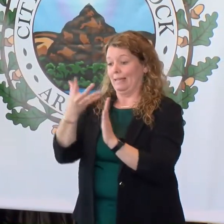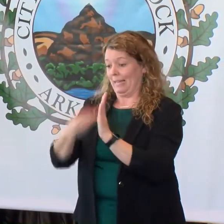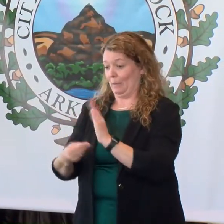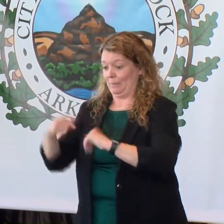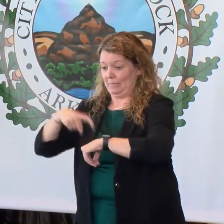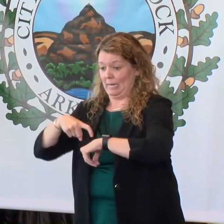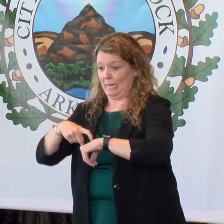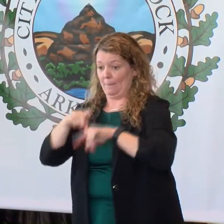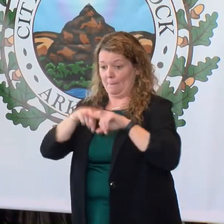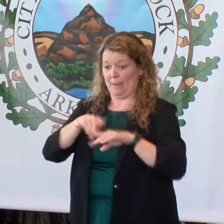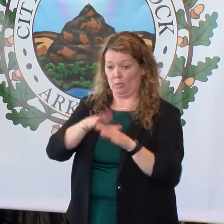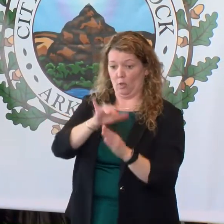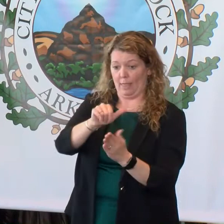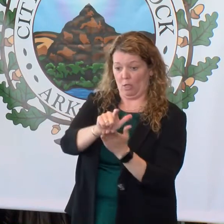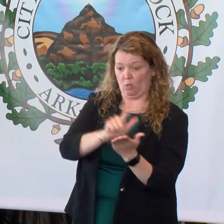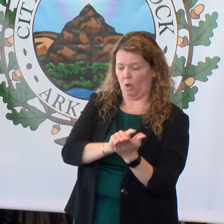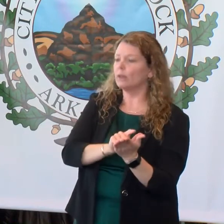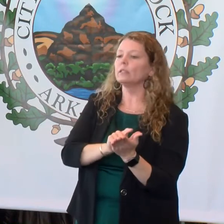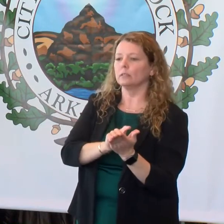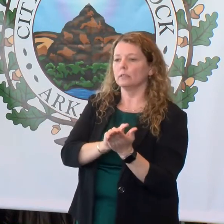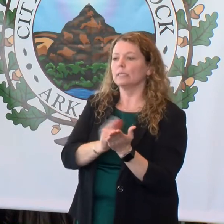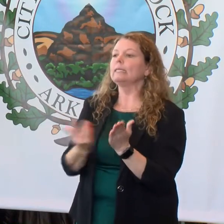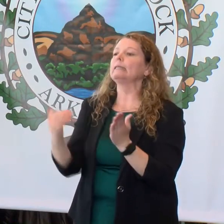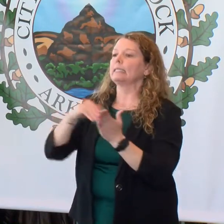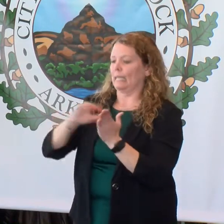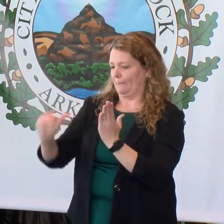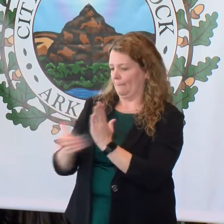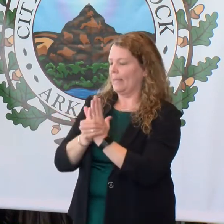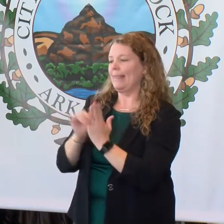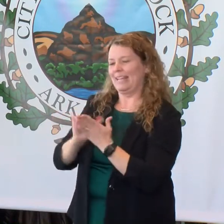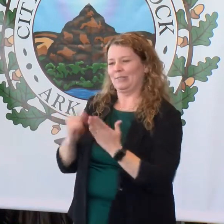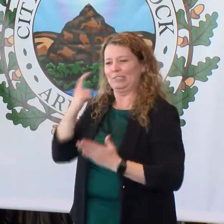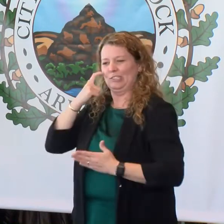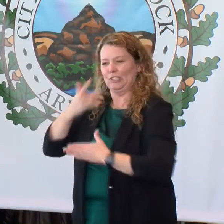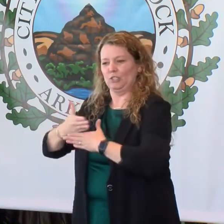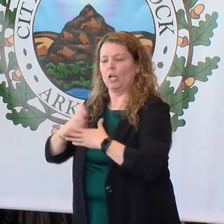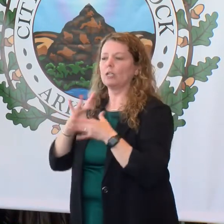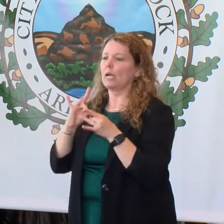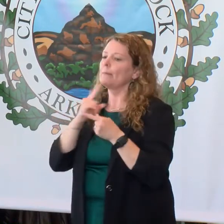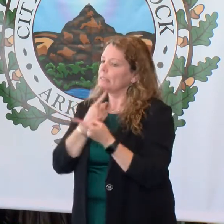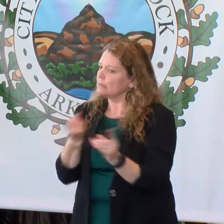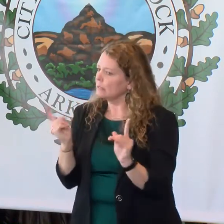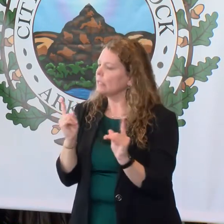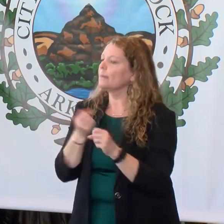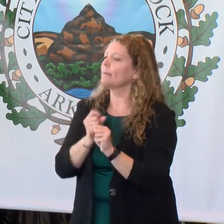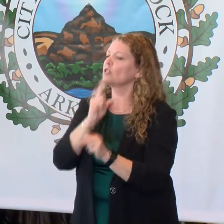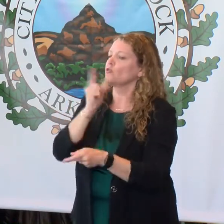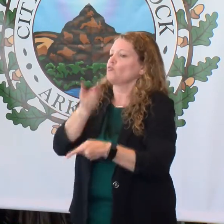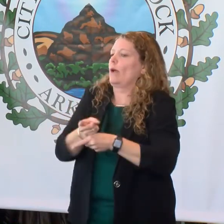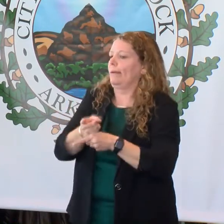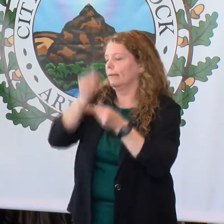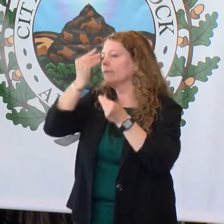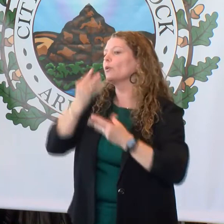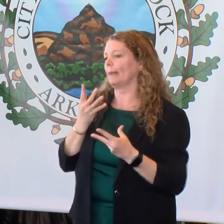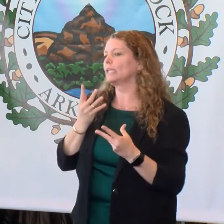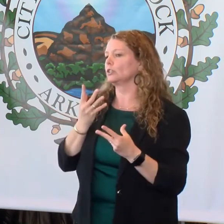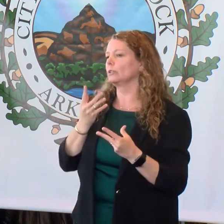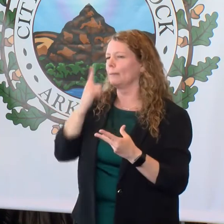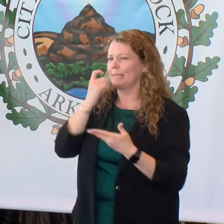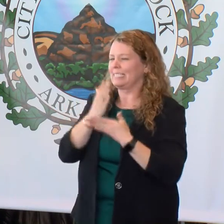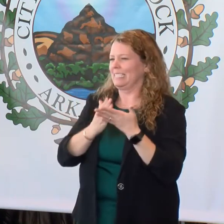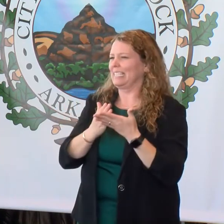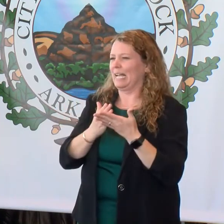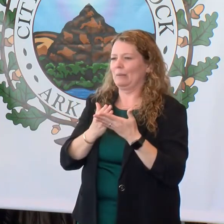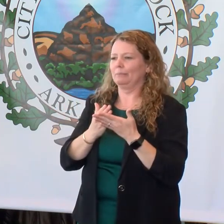and then you reissue it, you still remain in authority. Hence what Mr. Bedden just shared. We want to make sure that we correct the record for some of the news